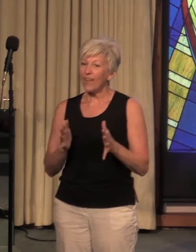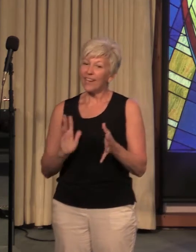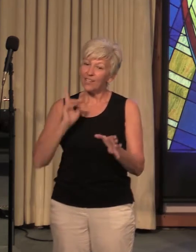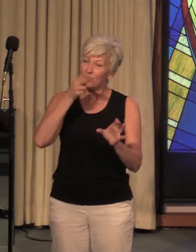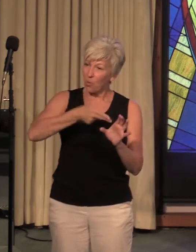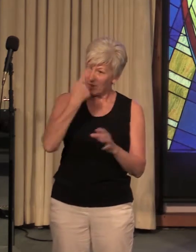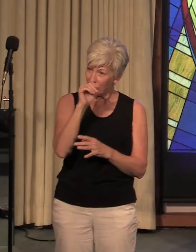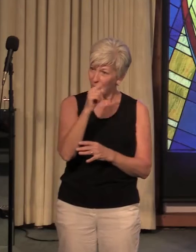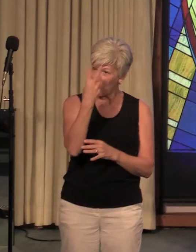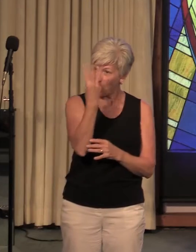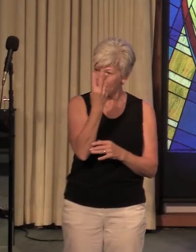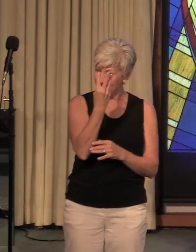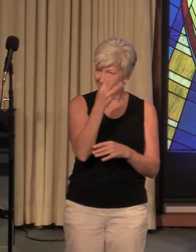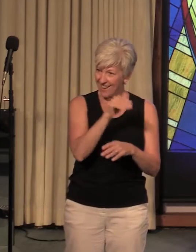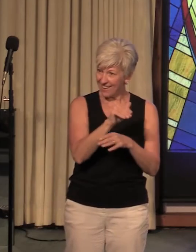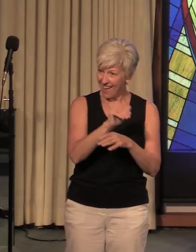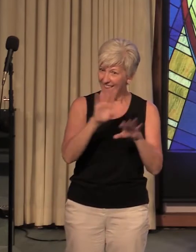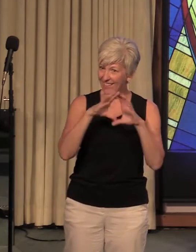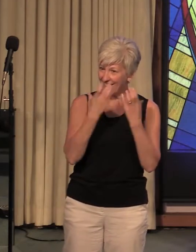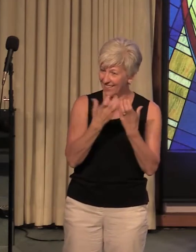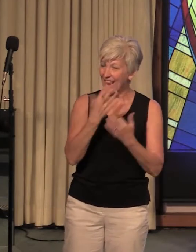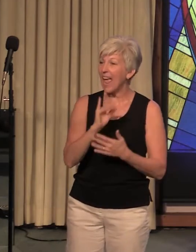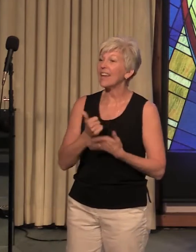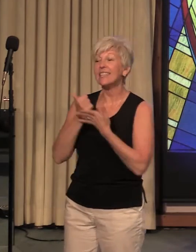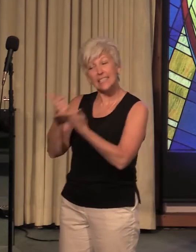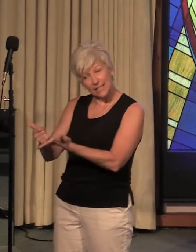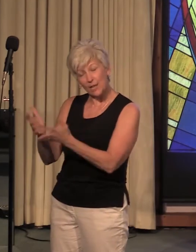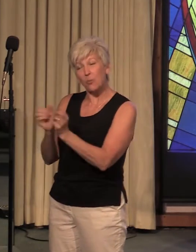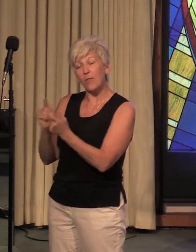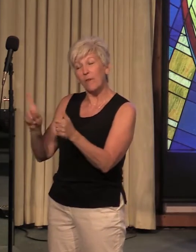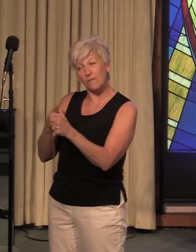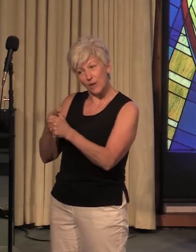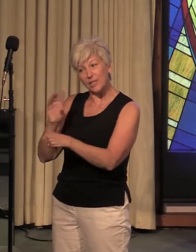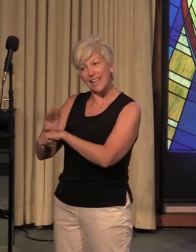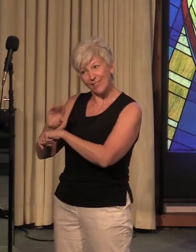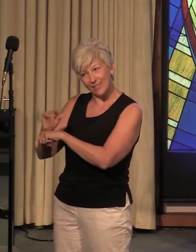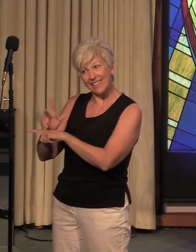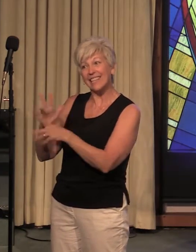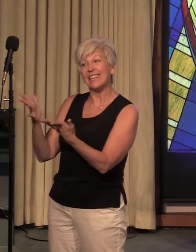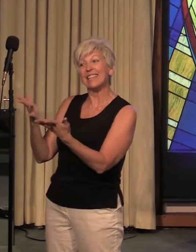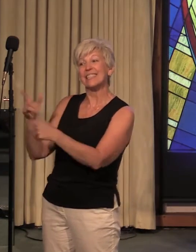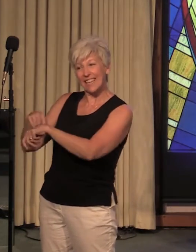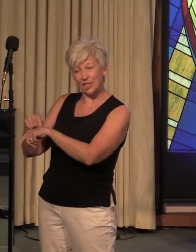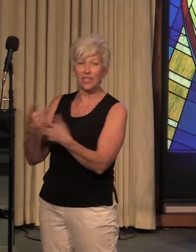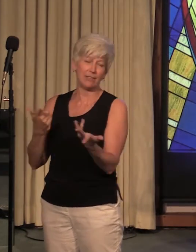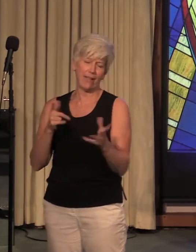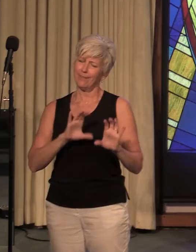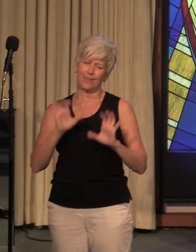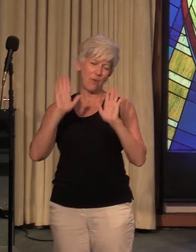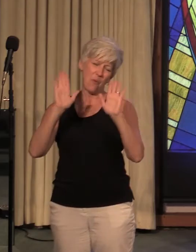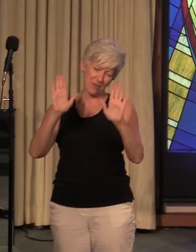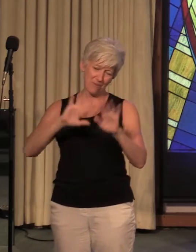class and assisted with her first counseling session and did a really wonderful job.